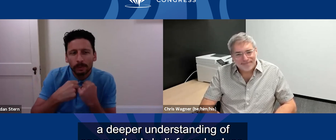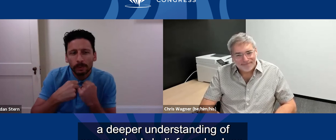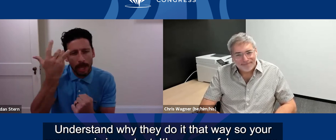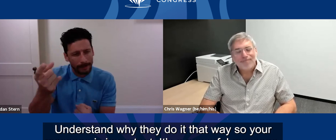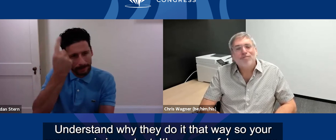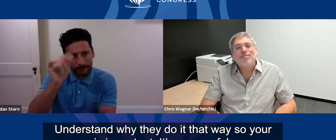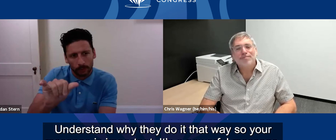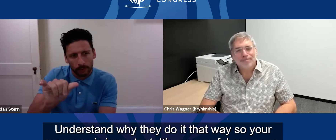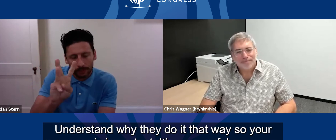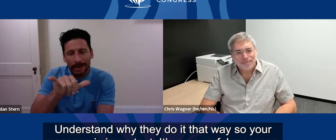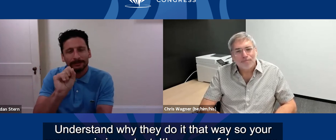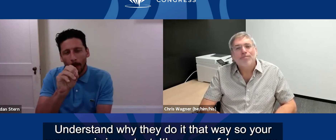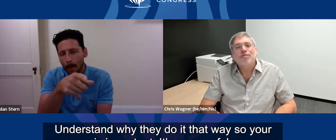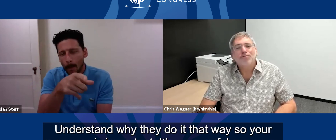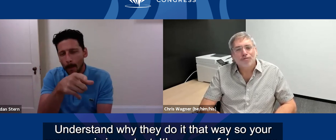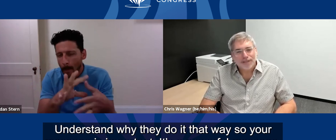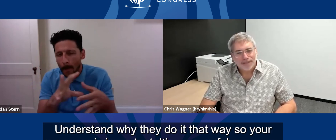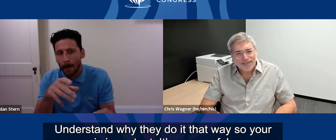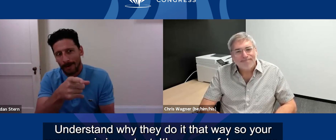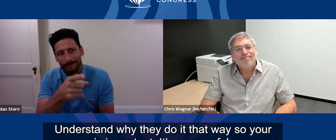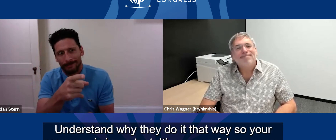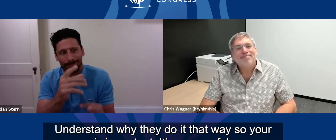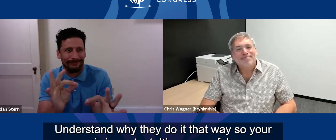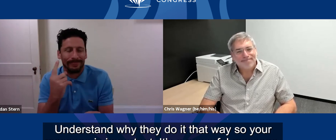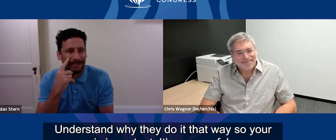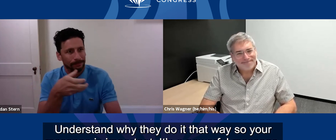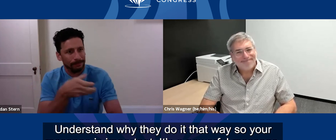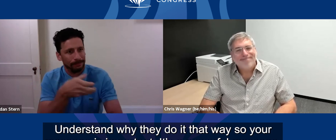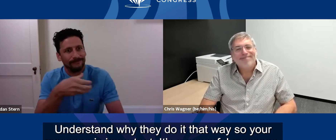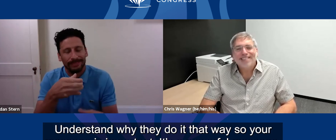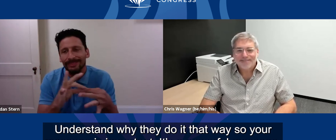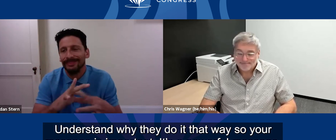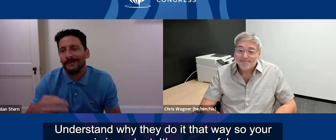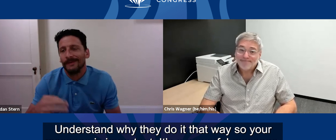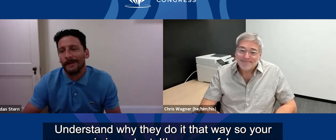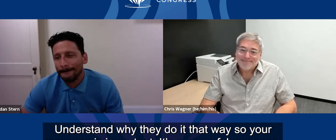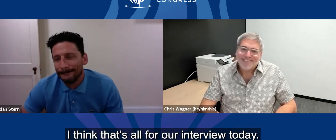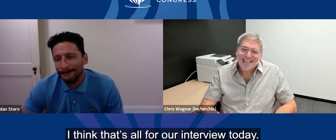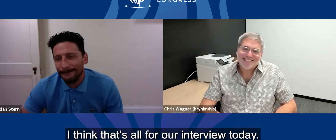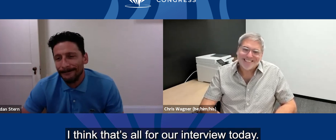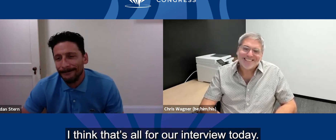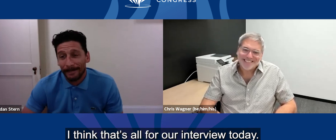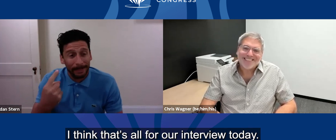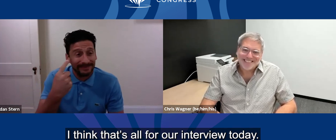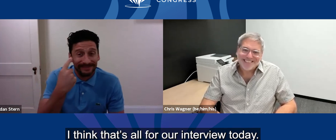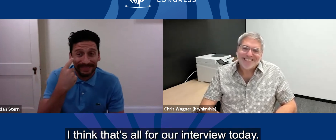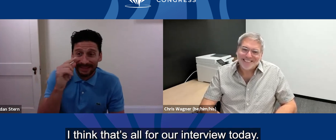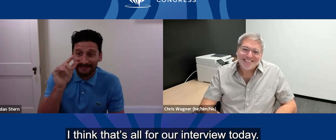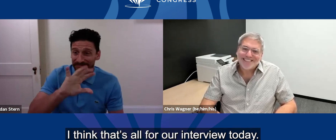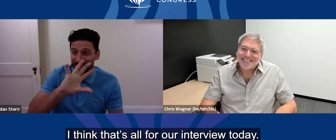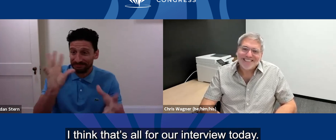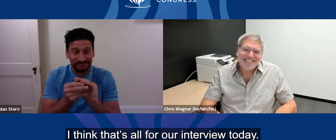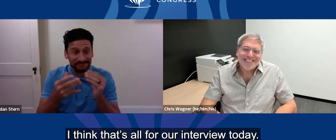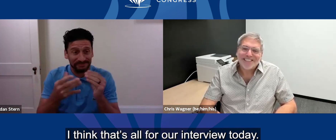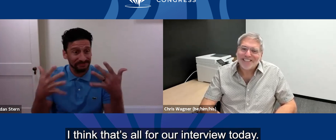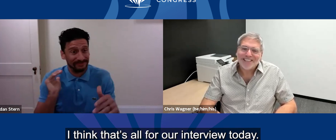another's belief and values. Understand why they do it that way so your message is important. It's a powerful message. I think that's all for